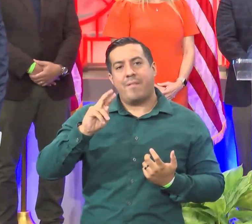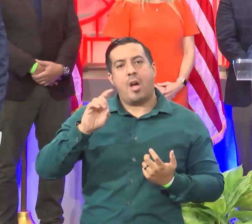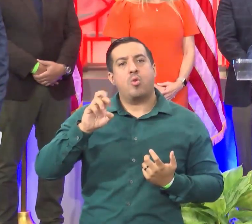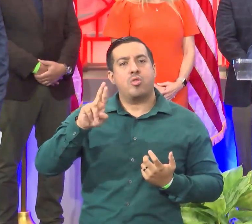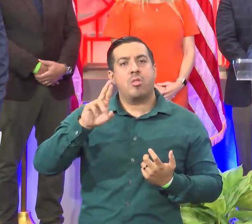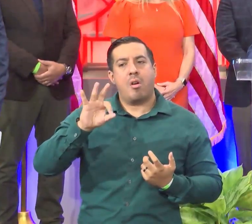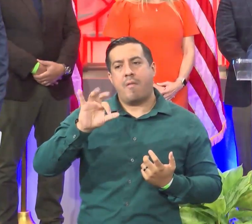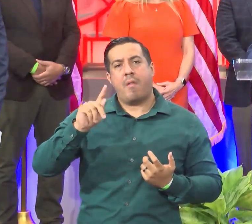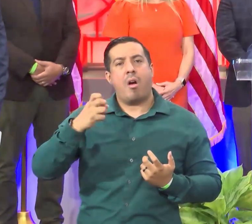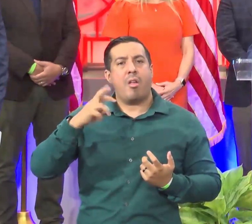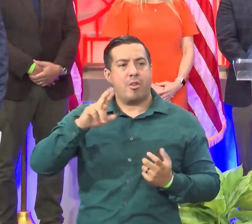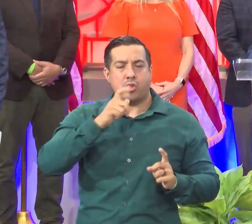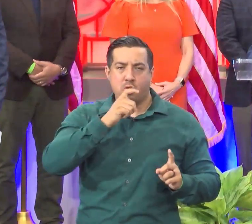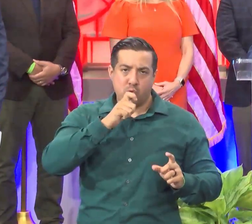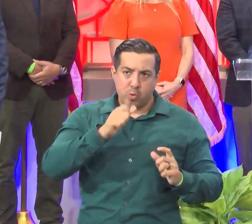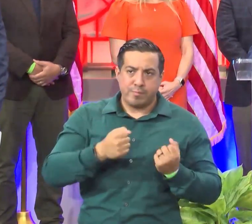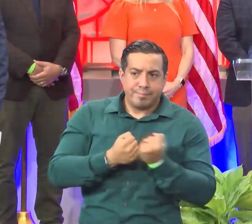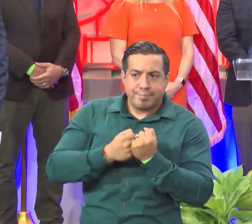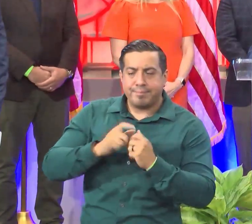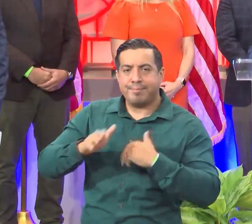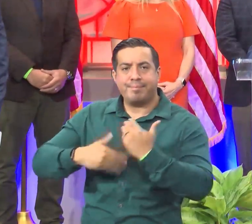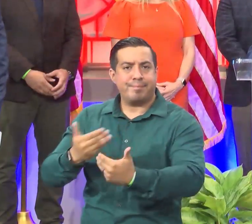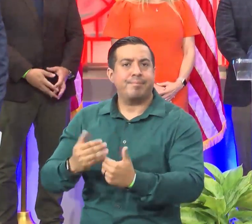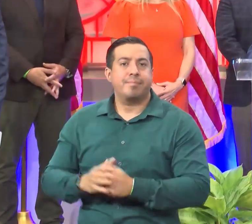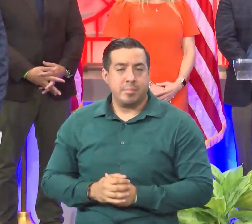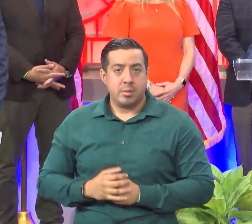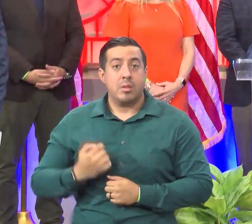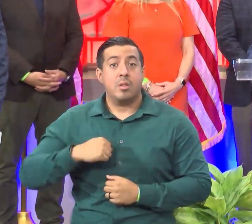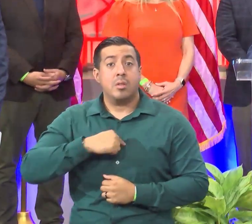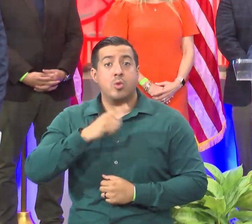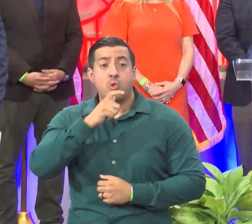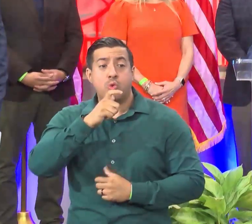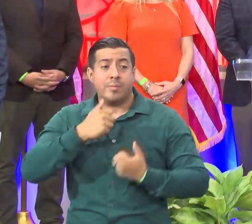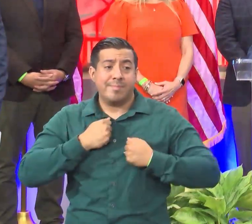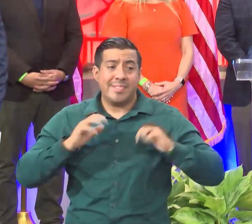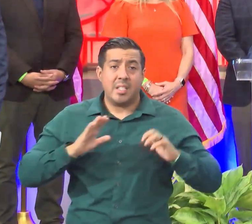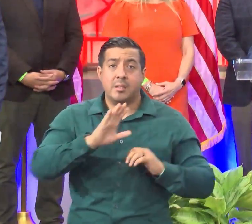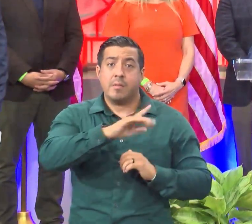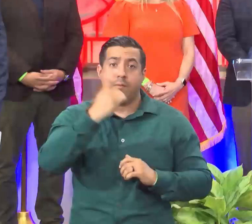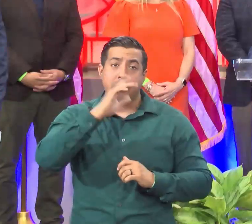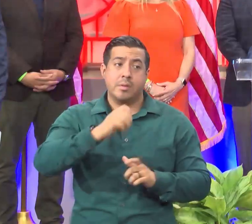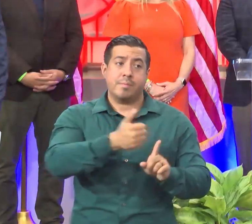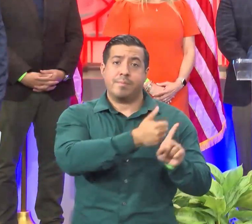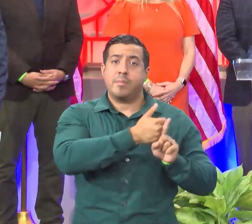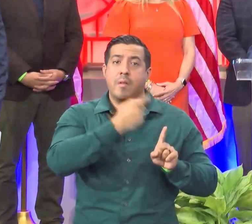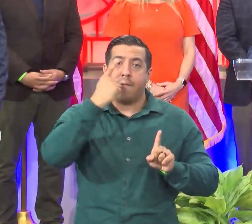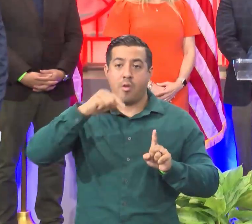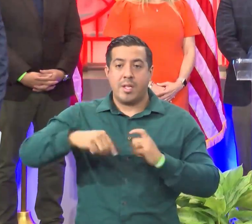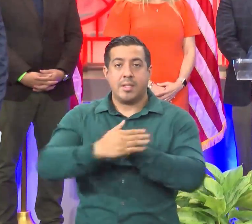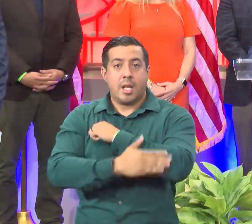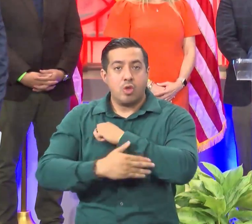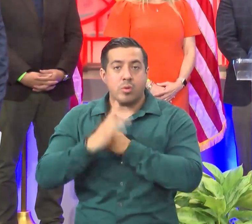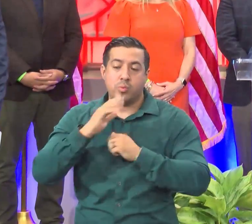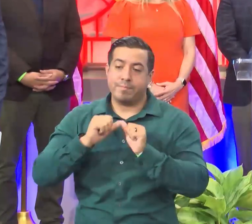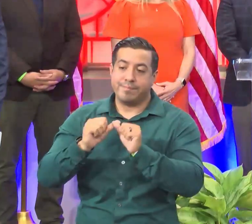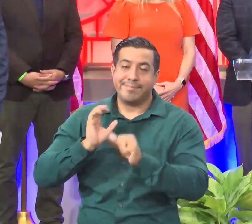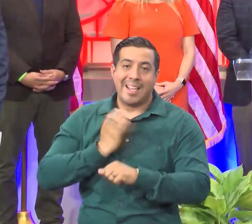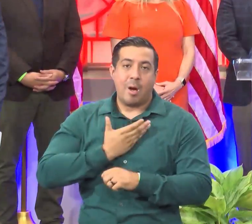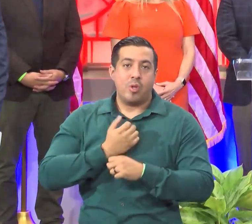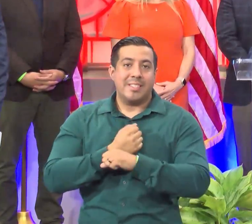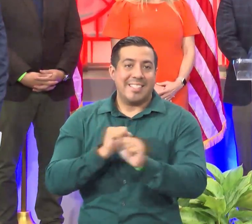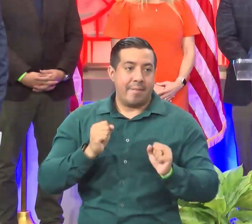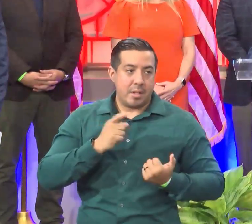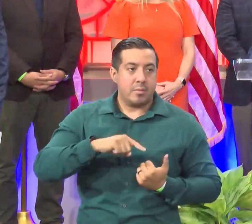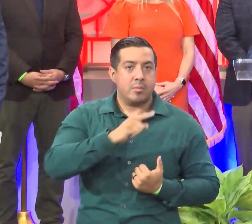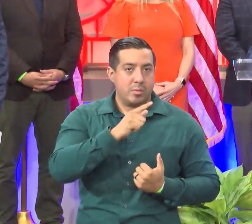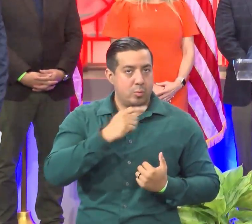who have made the greatest sacrifice for our country and who continue to ensure our safety. And during this past